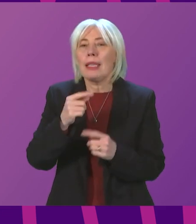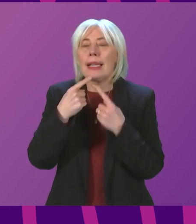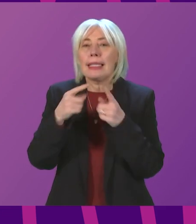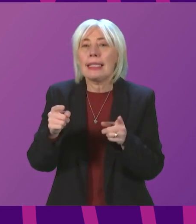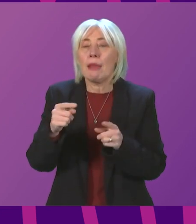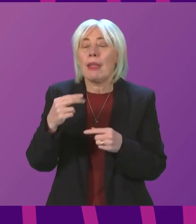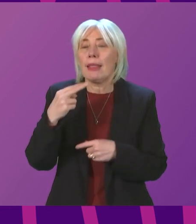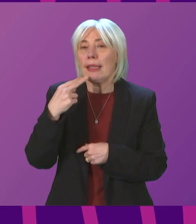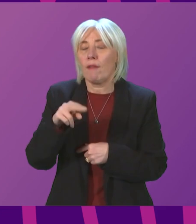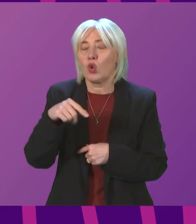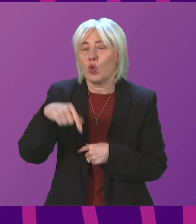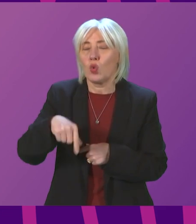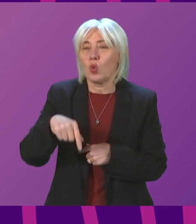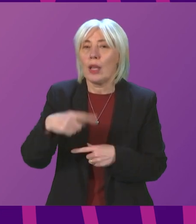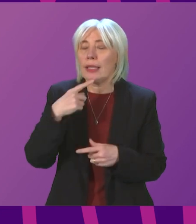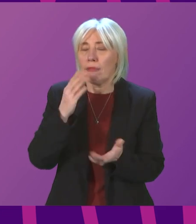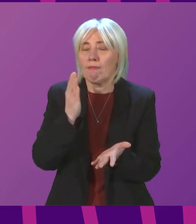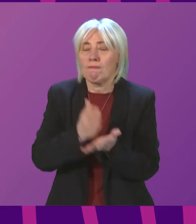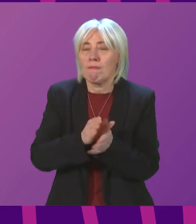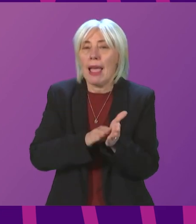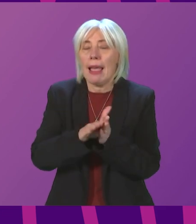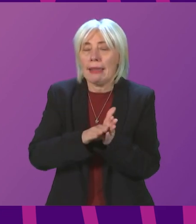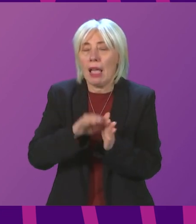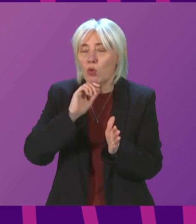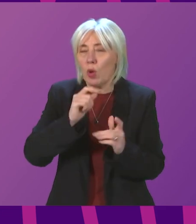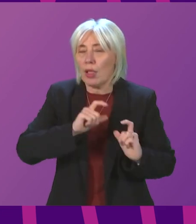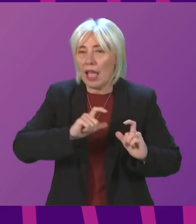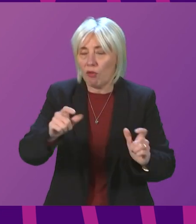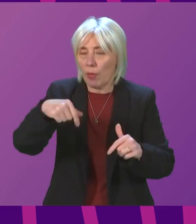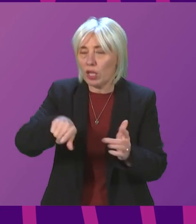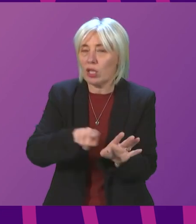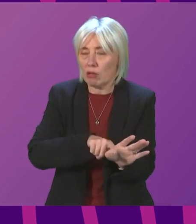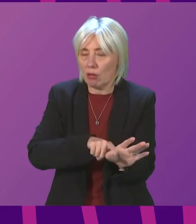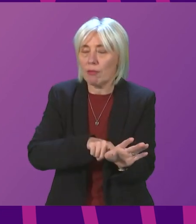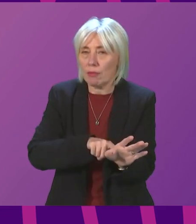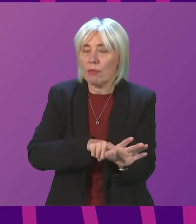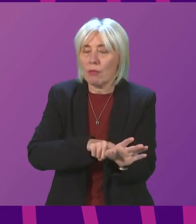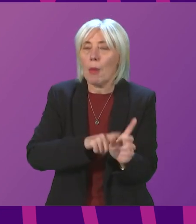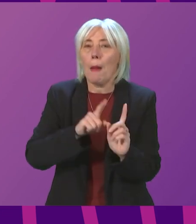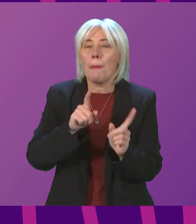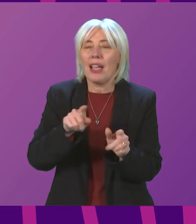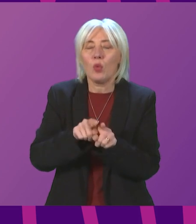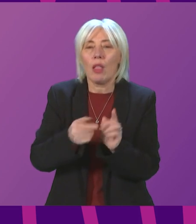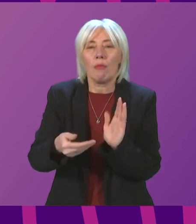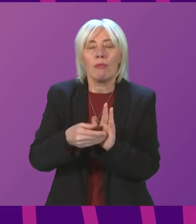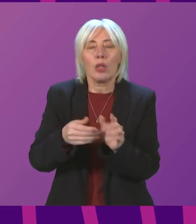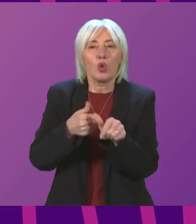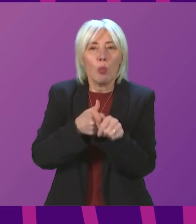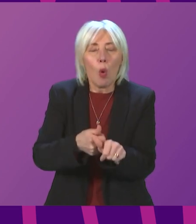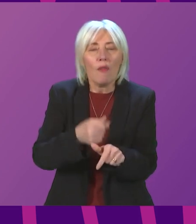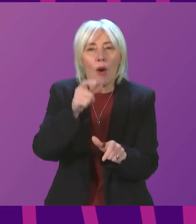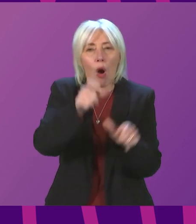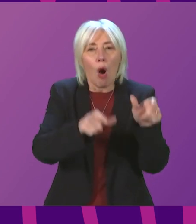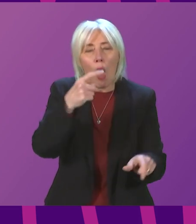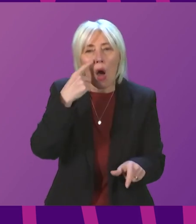our intention that exams will go ahead this year, but setting out some further decisions about support for young people in